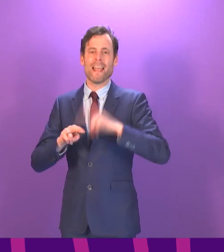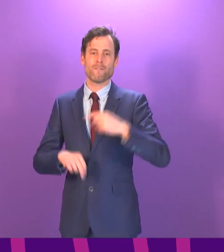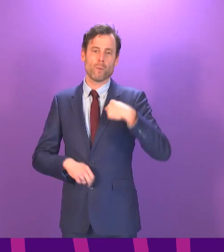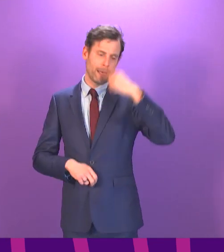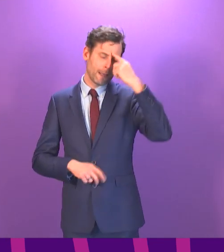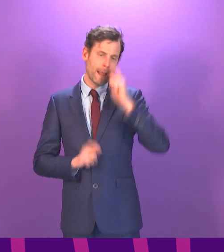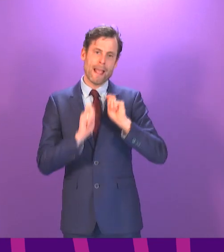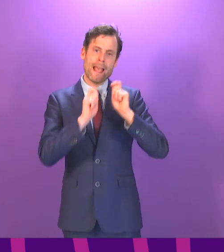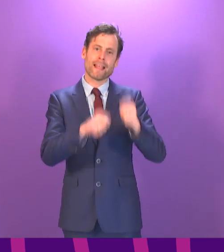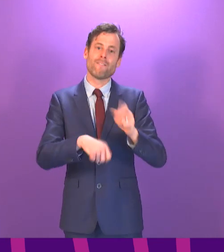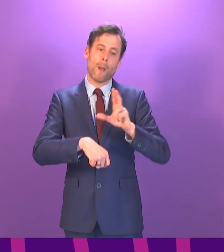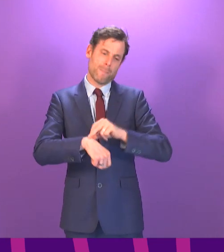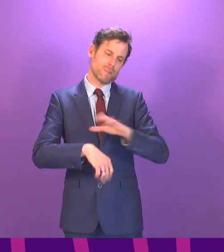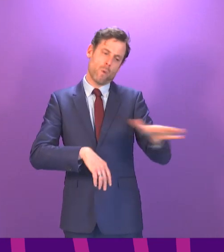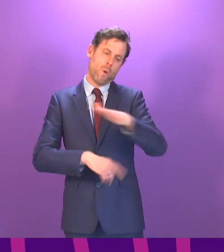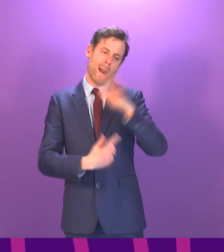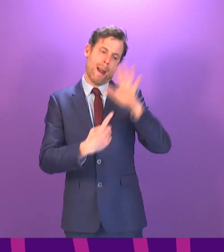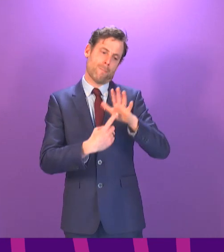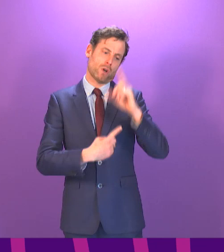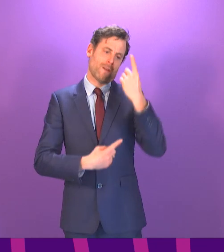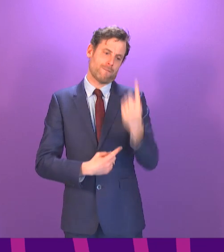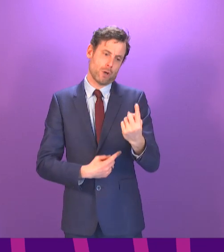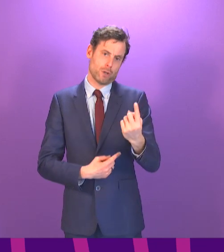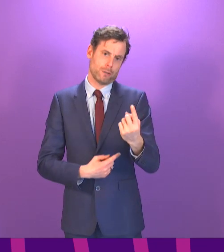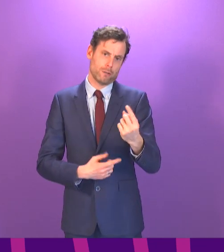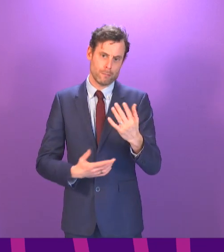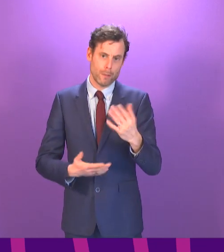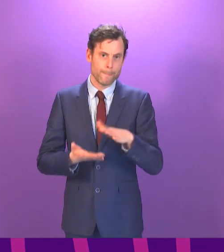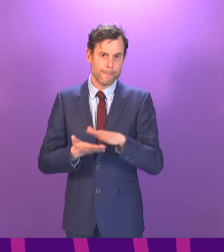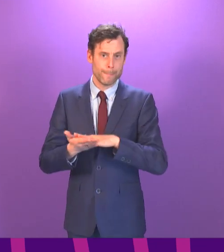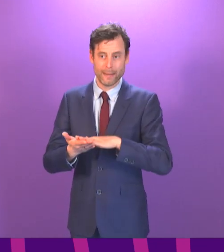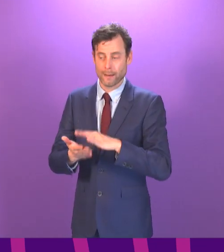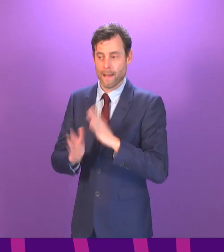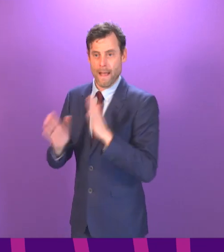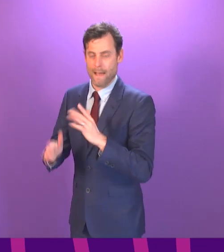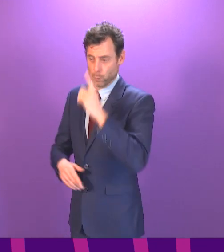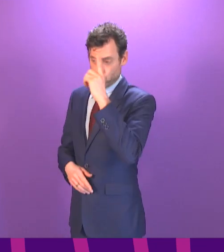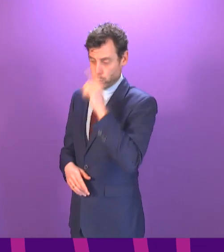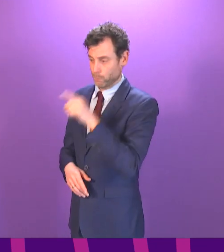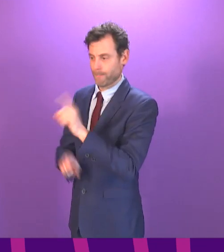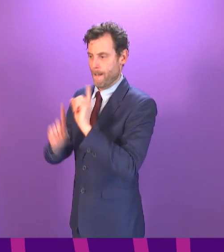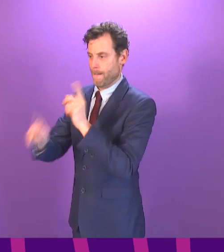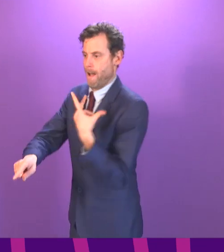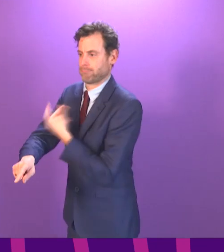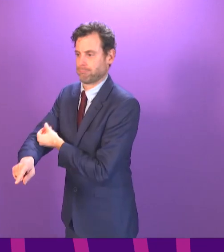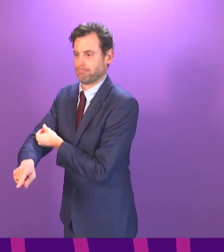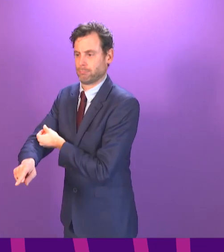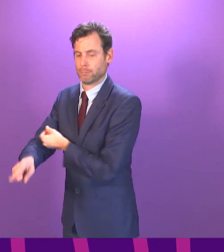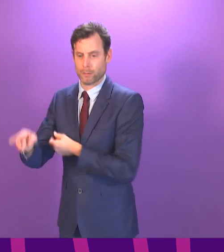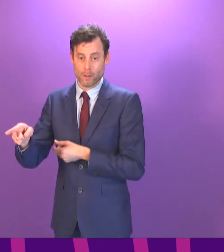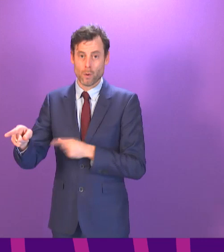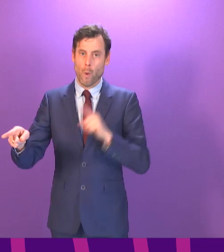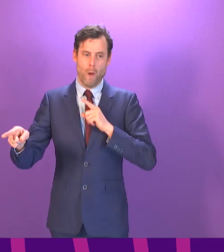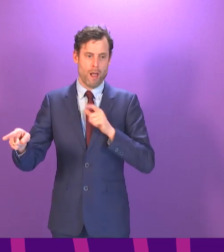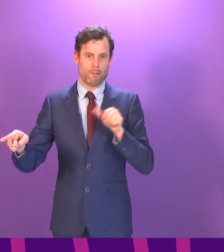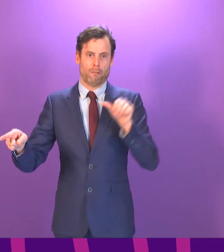deprioritise another group and that would be a group that the JCVI have considered as more clinically at risk. And I do not think that would ethically be